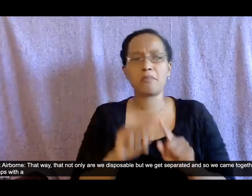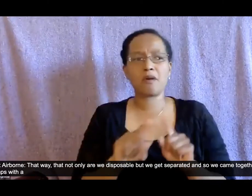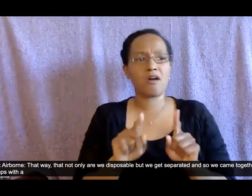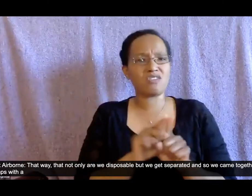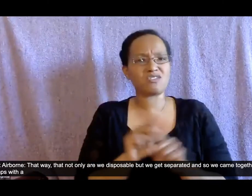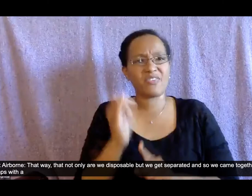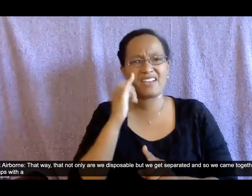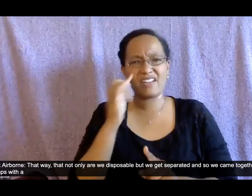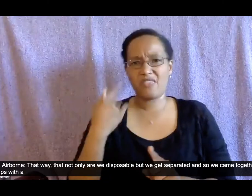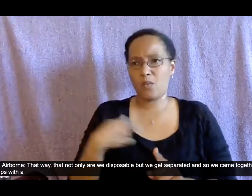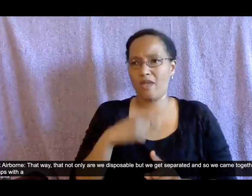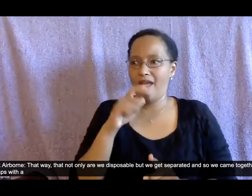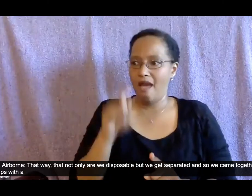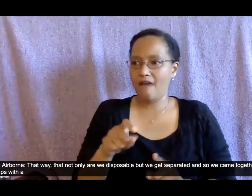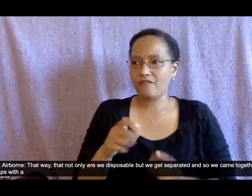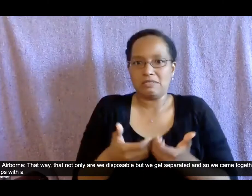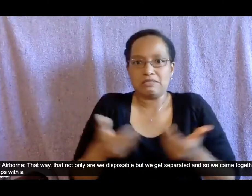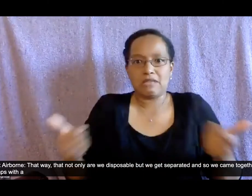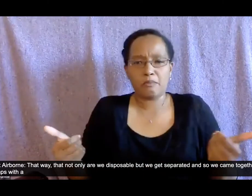camps with a um